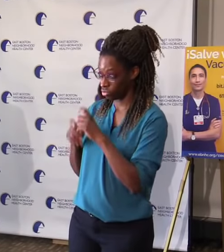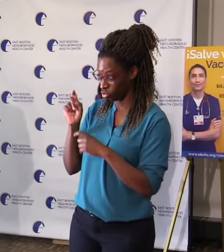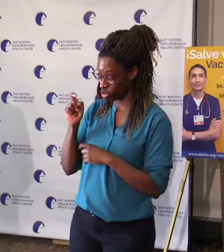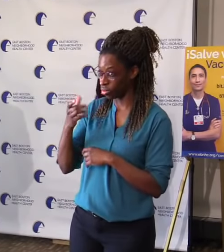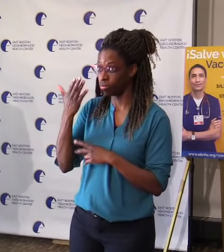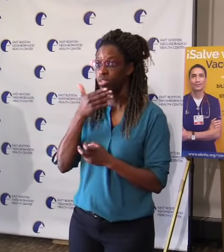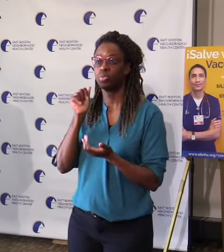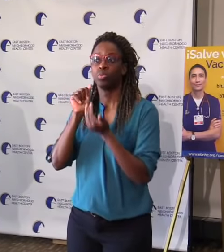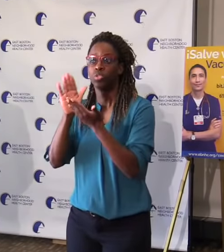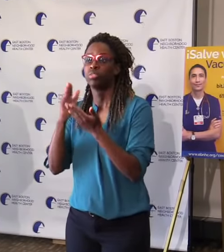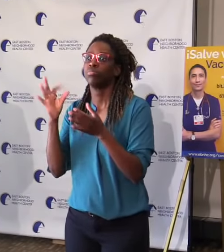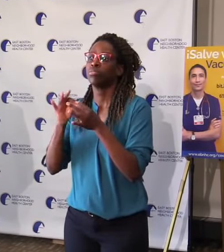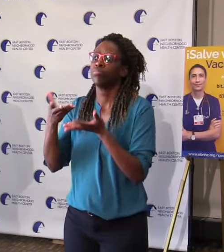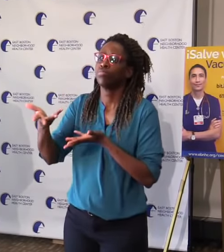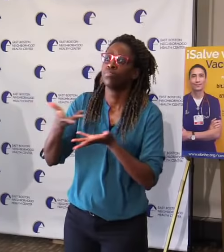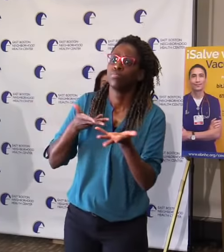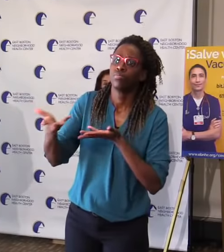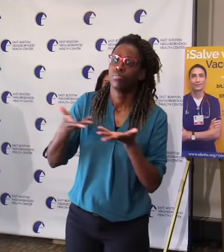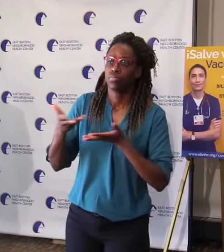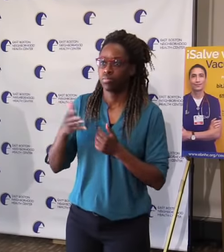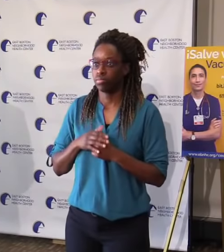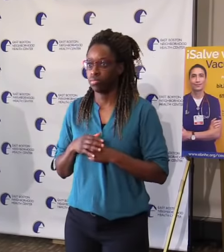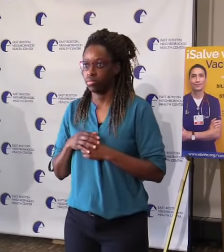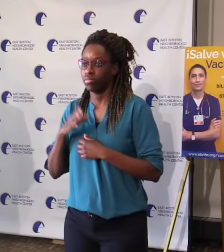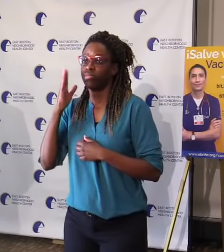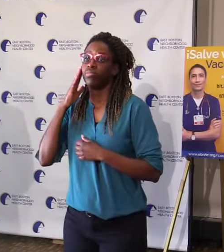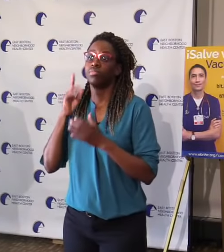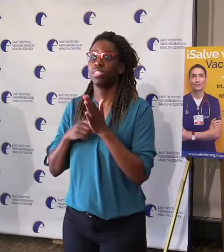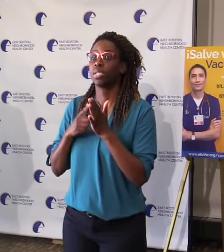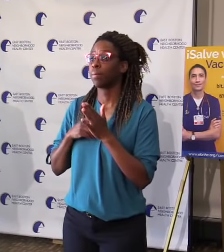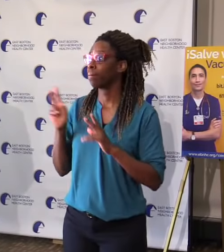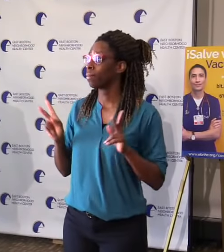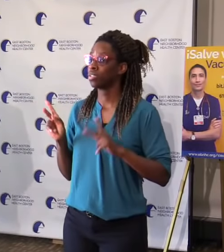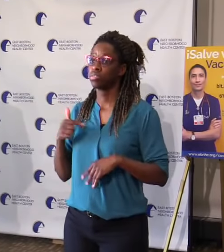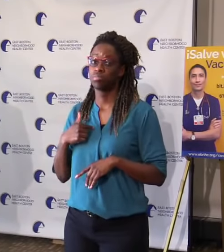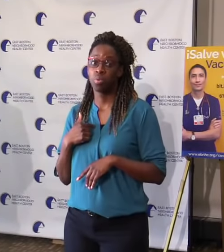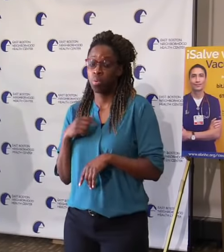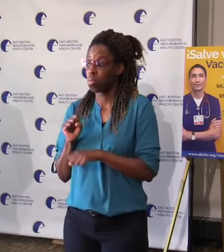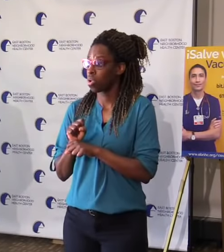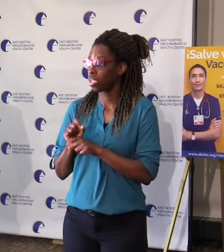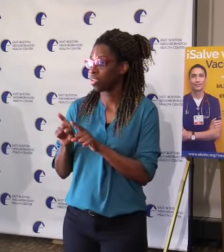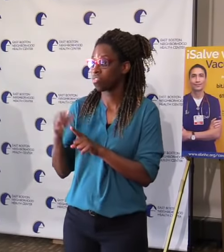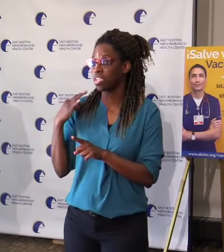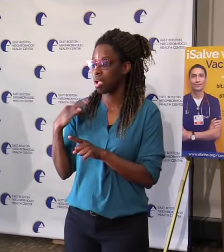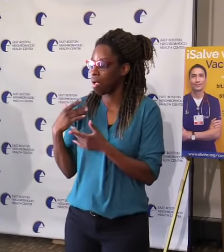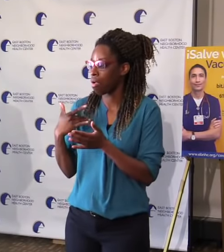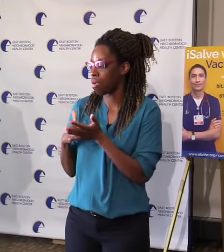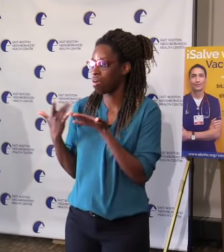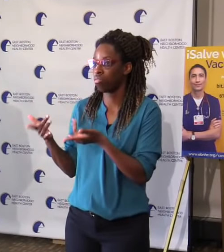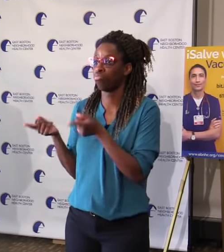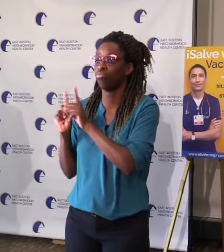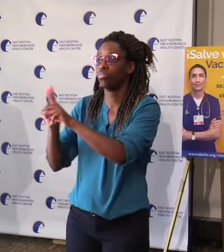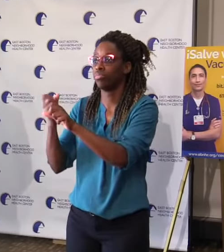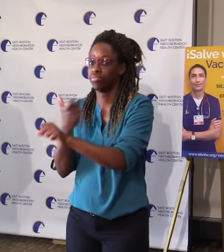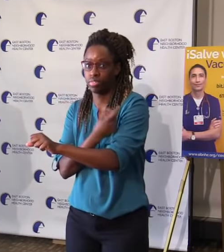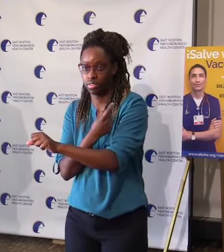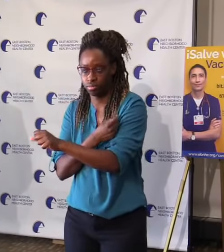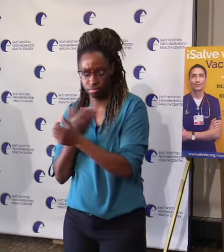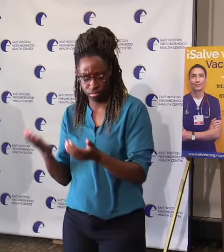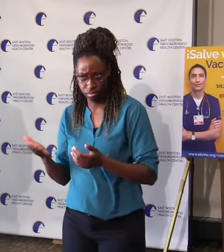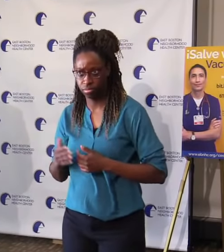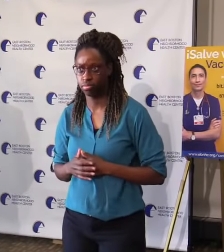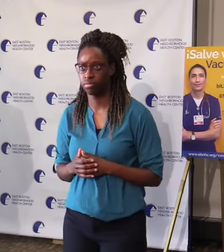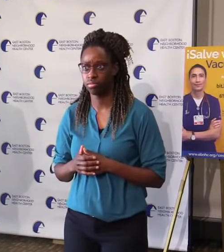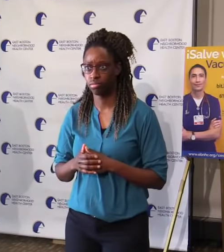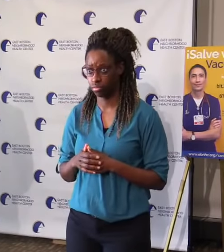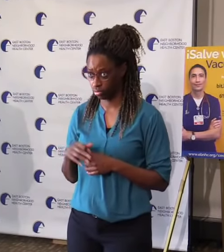volunteer will get there? Should there be a unified system so that we don't have these big kind of paralysis? Like I said,